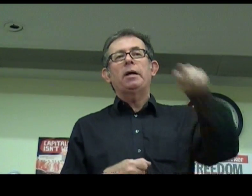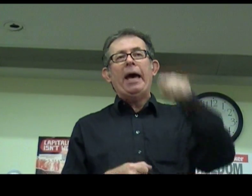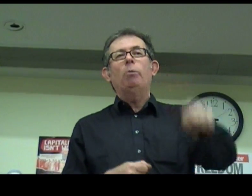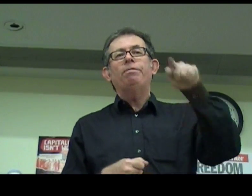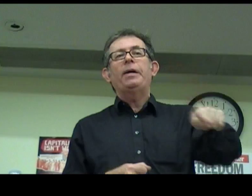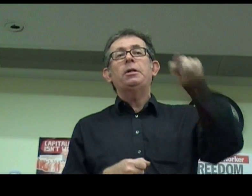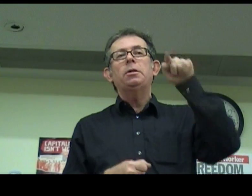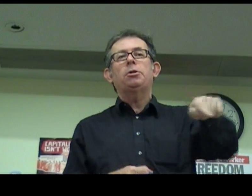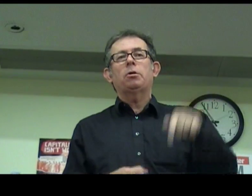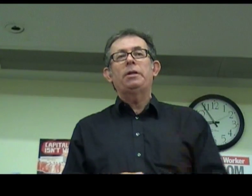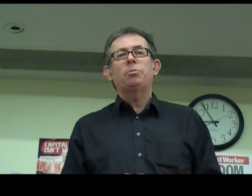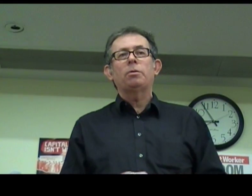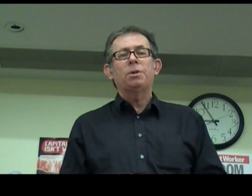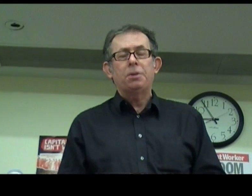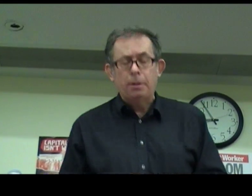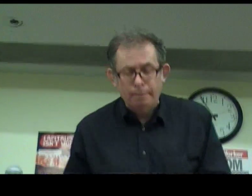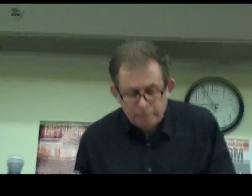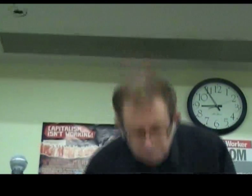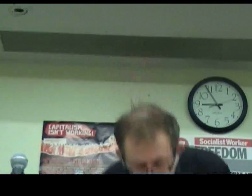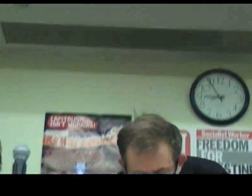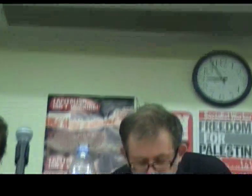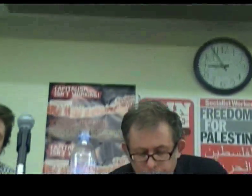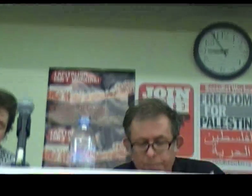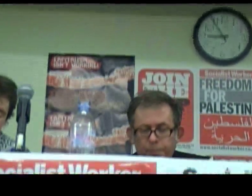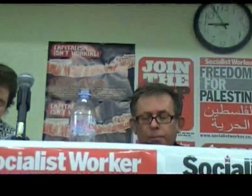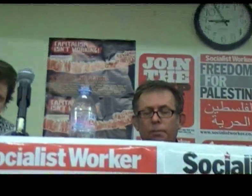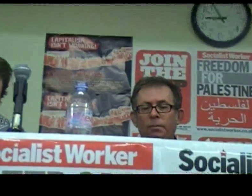to help fight and destroy this rotten system. APPLAUSE APPLAUSE